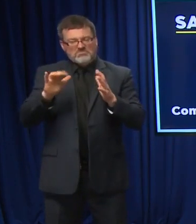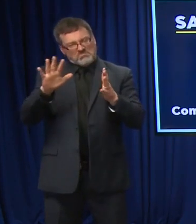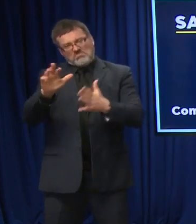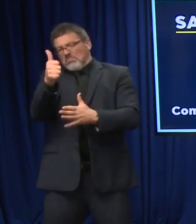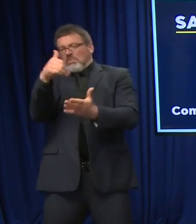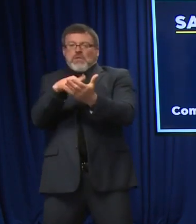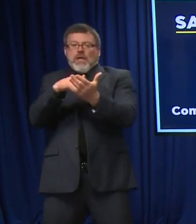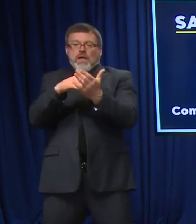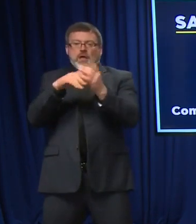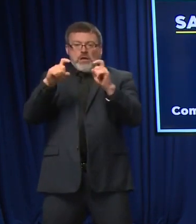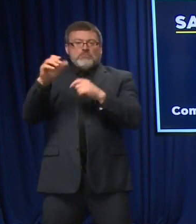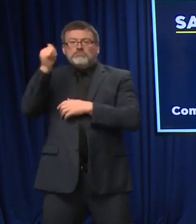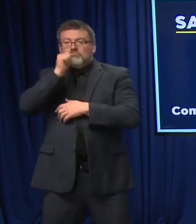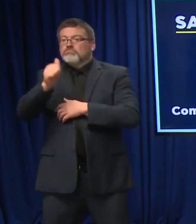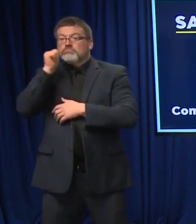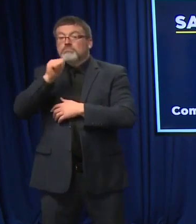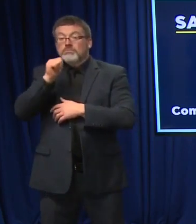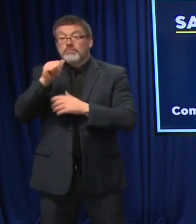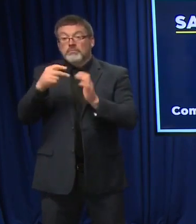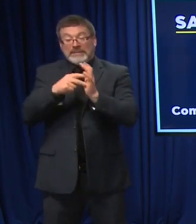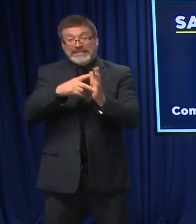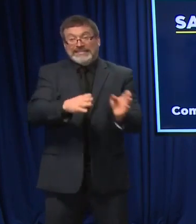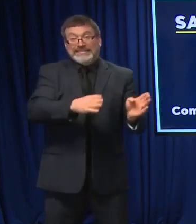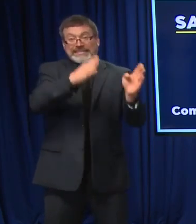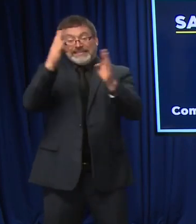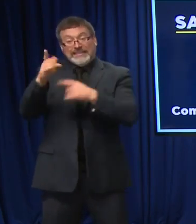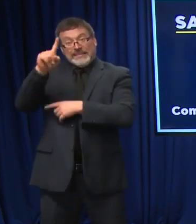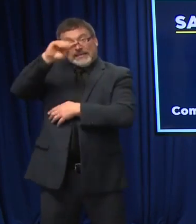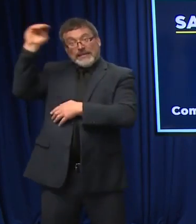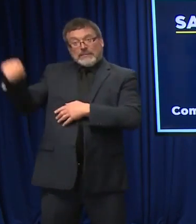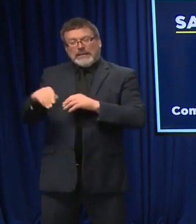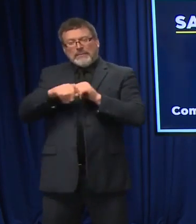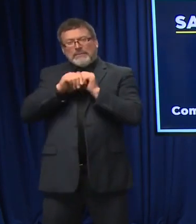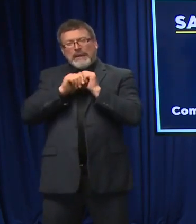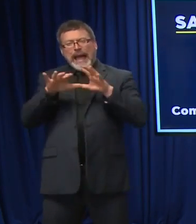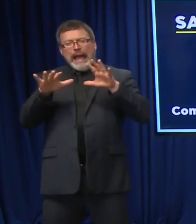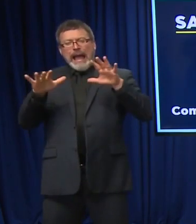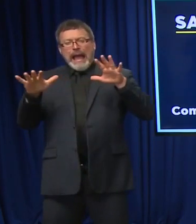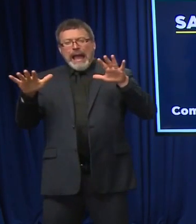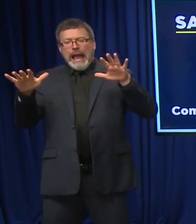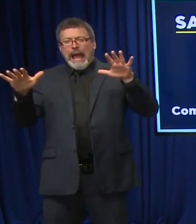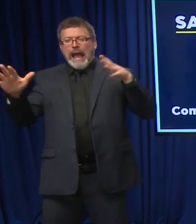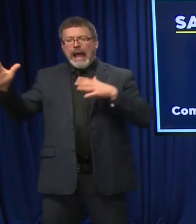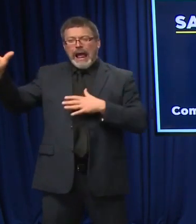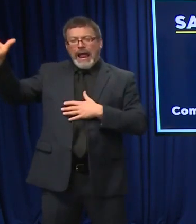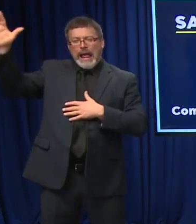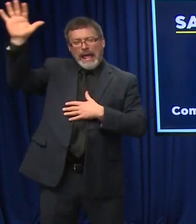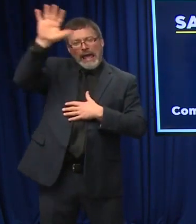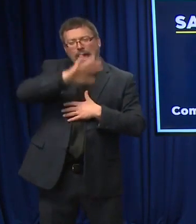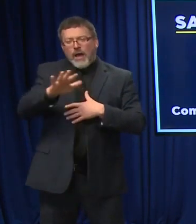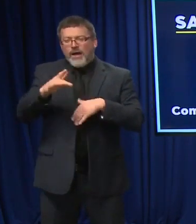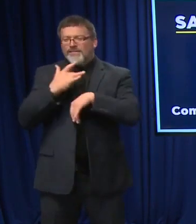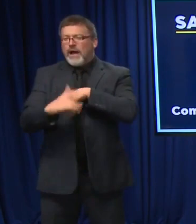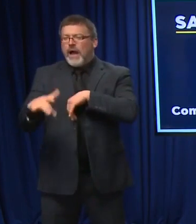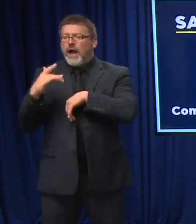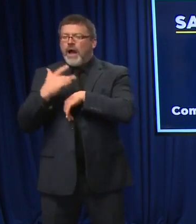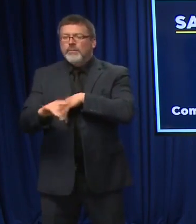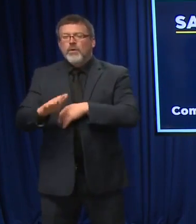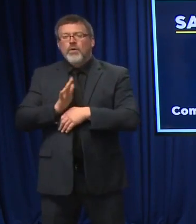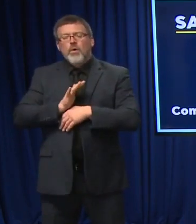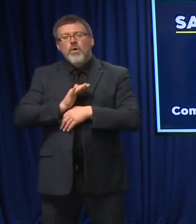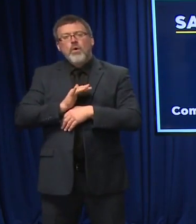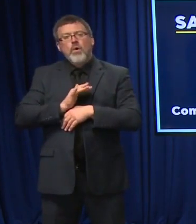provides potentially of at-home tests on top of what we're already doing, whether it's in a doctor's office or a care center,